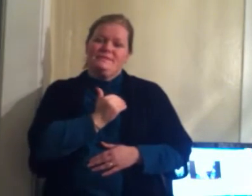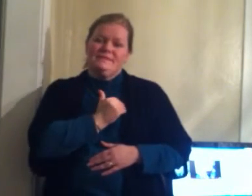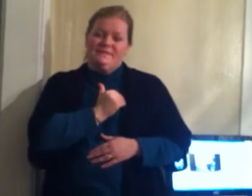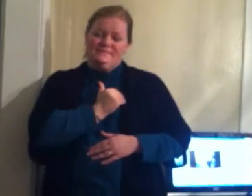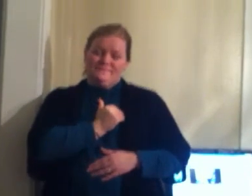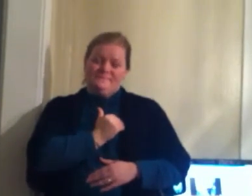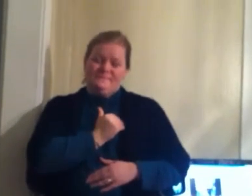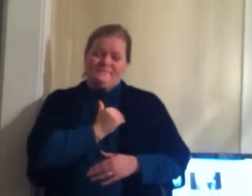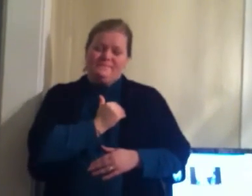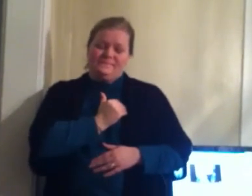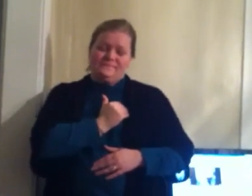So I'll take it out of the